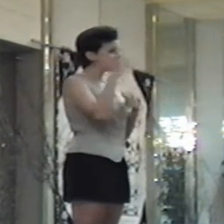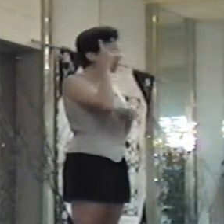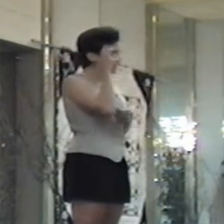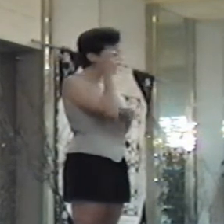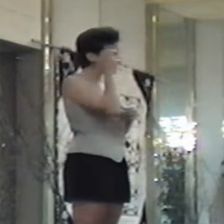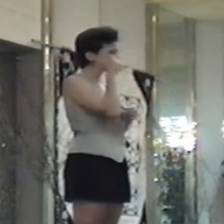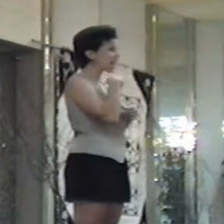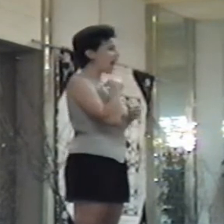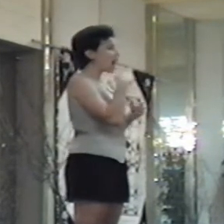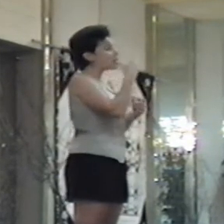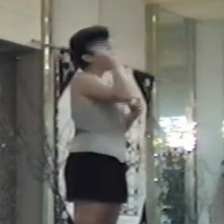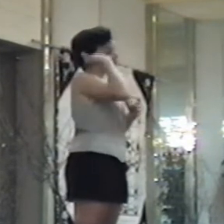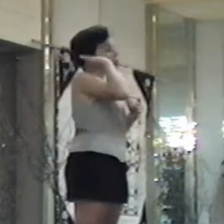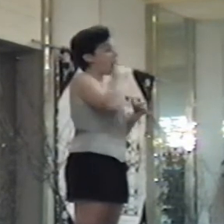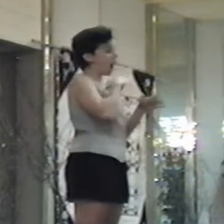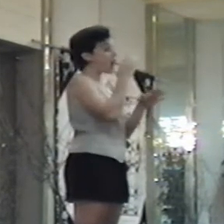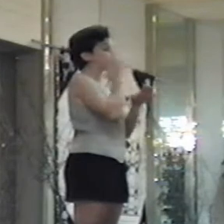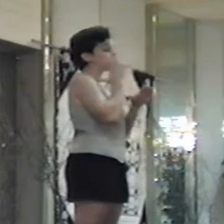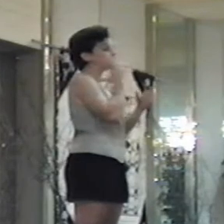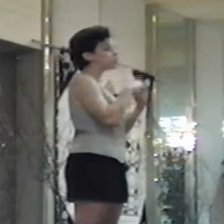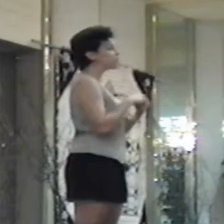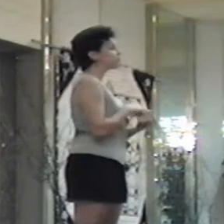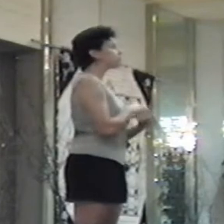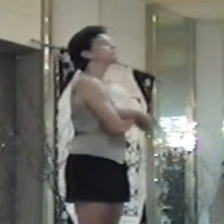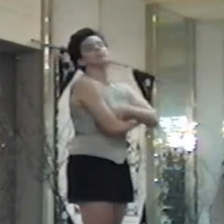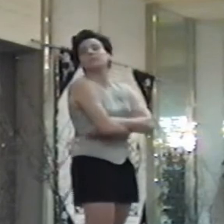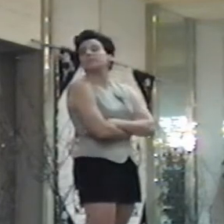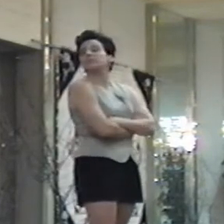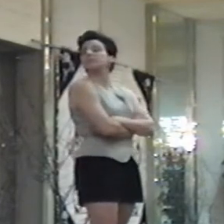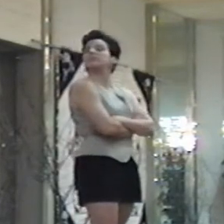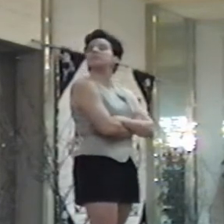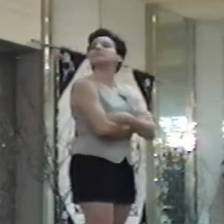If I don't want to listen, now before, I used to just...